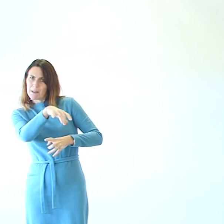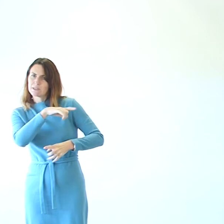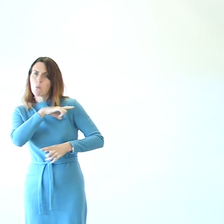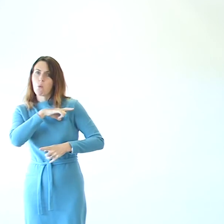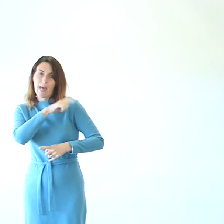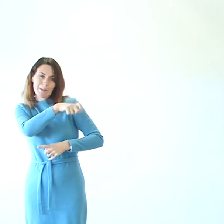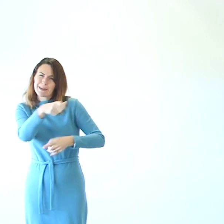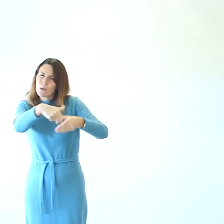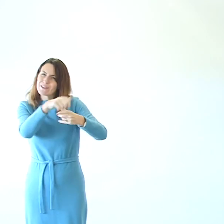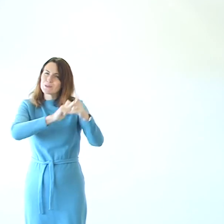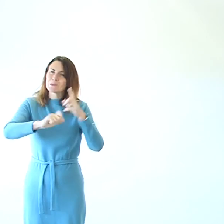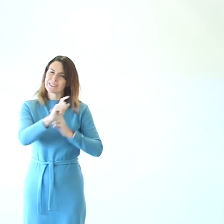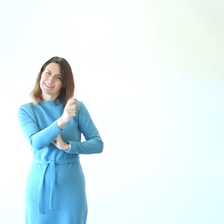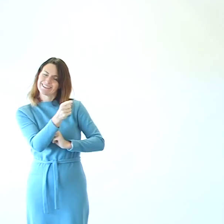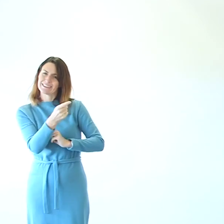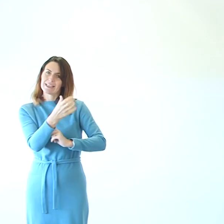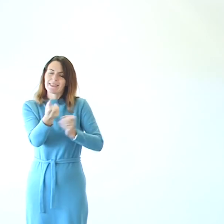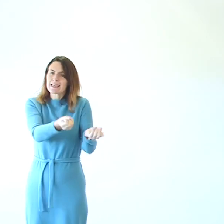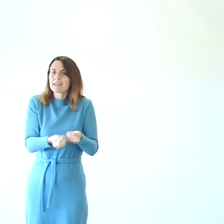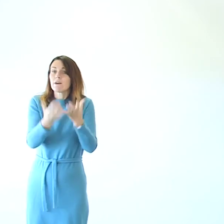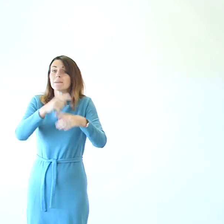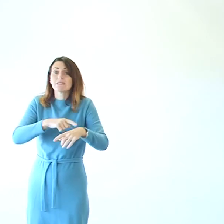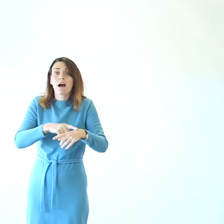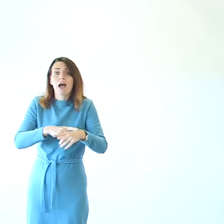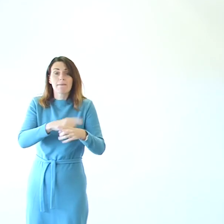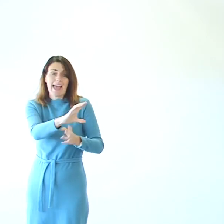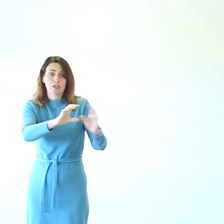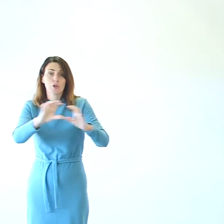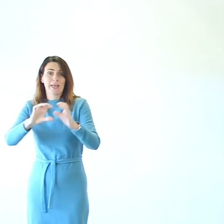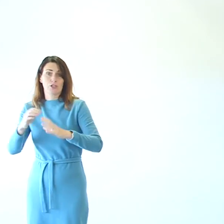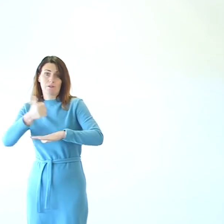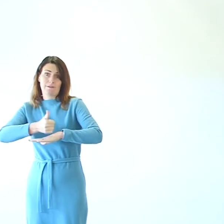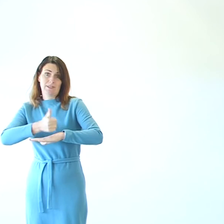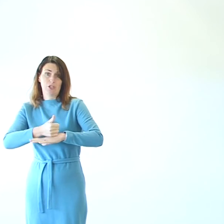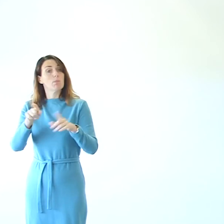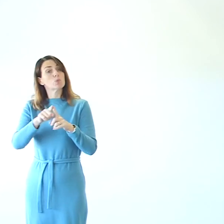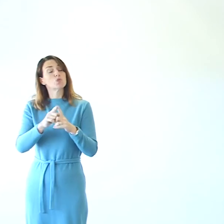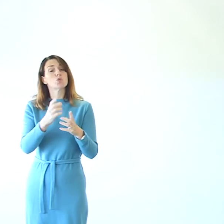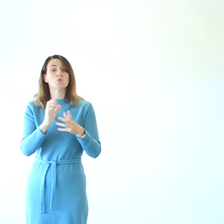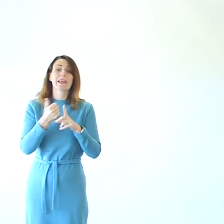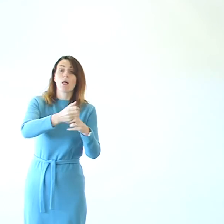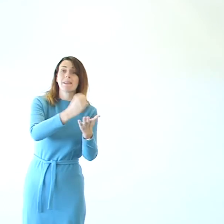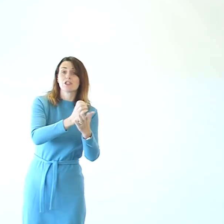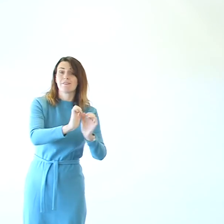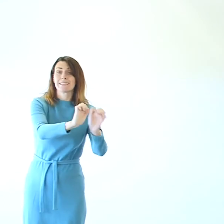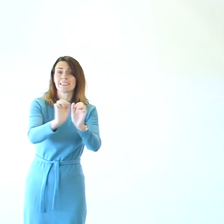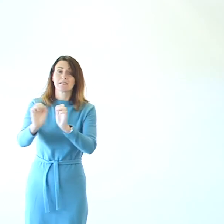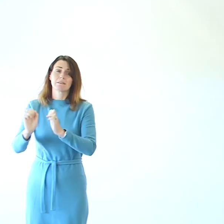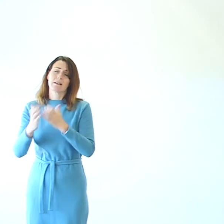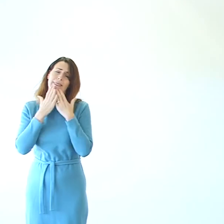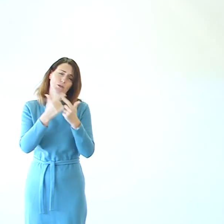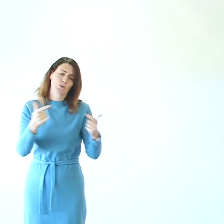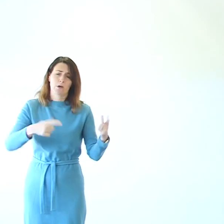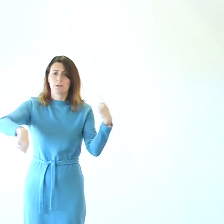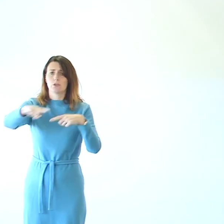in our communities giving their time and making donations to the Foundation and to the charities they want to support. Thank you all so